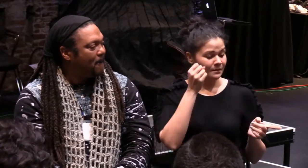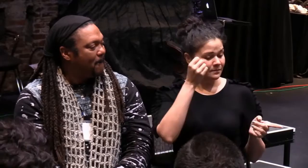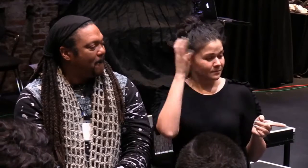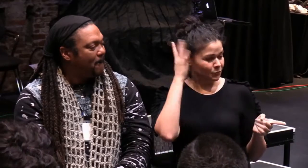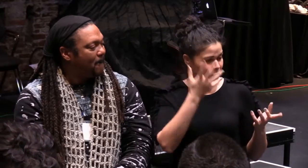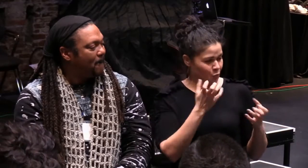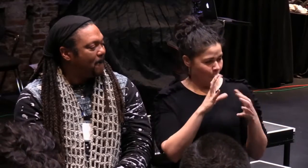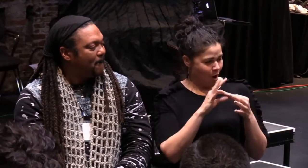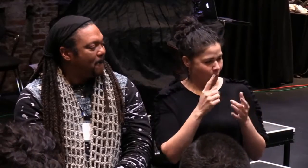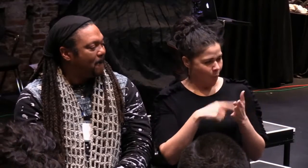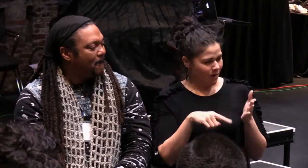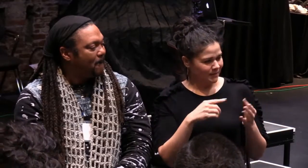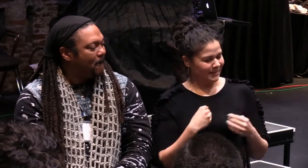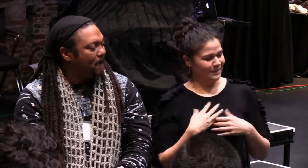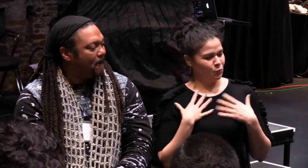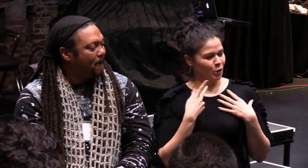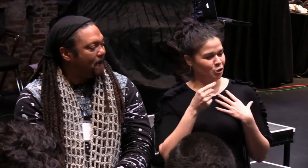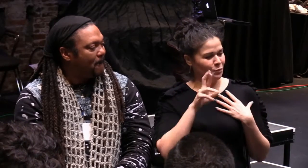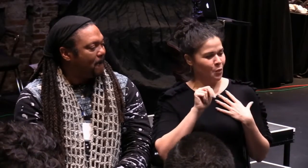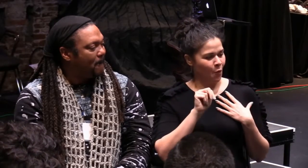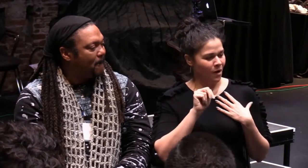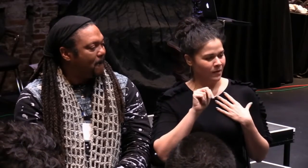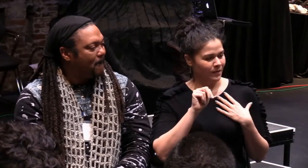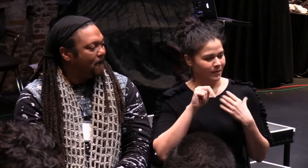And this will be something very familiar to many of you.